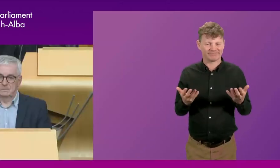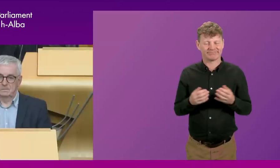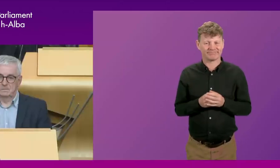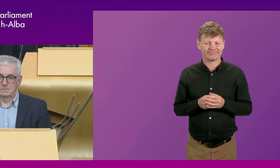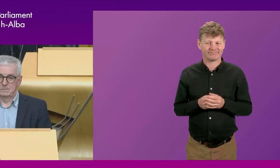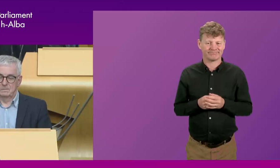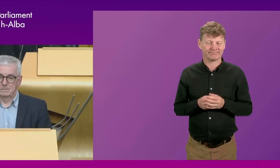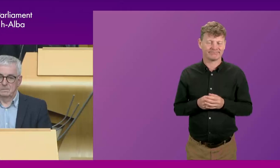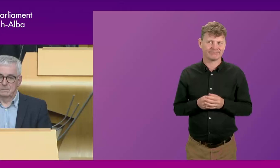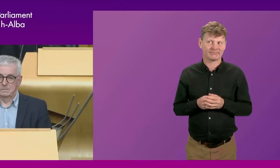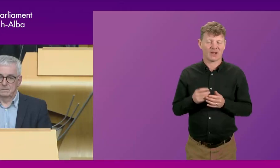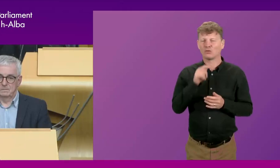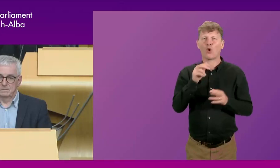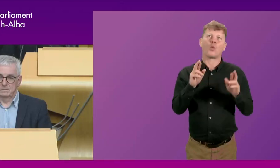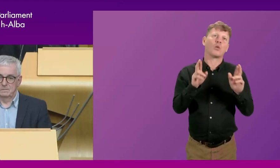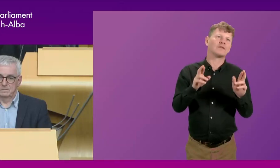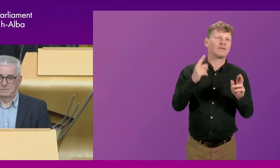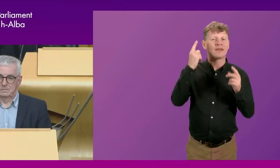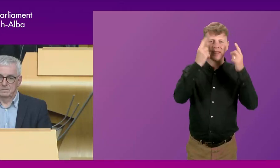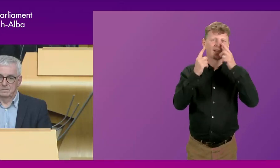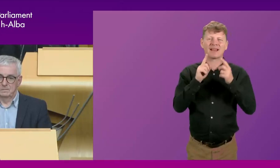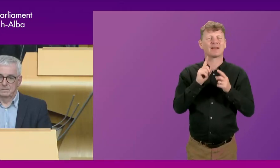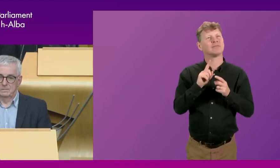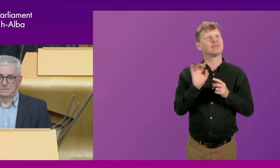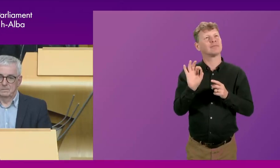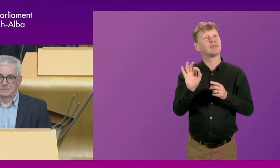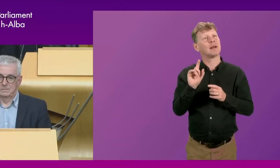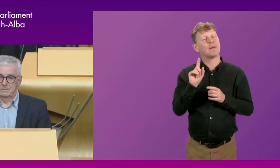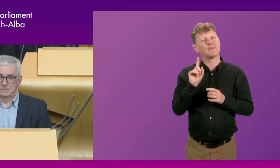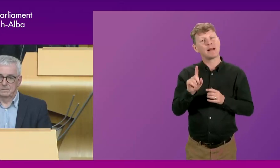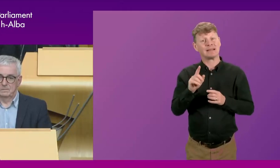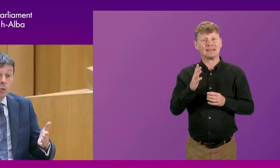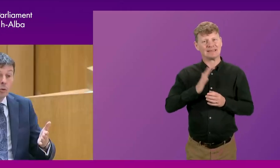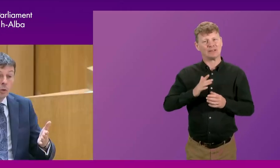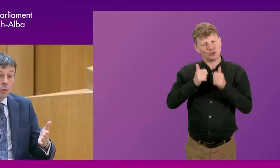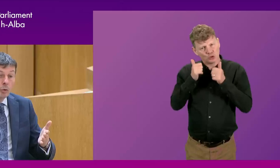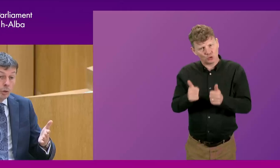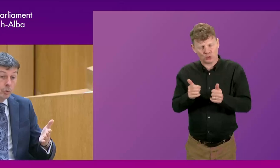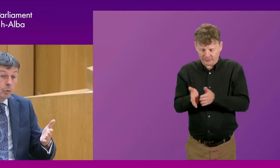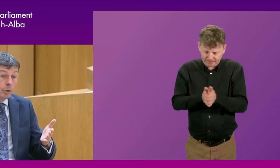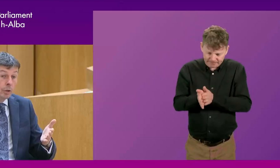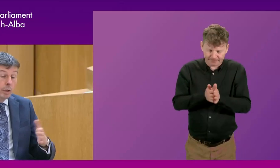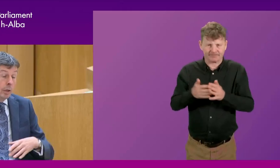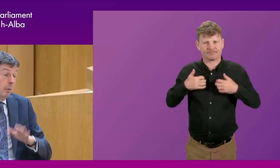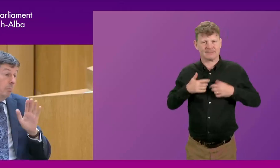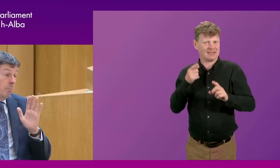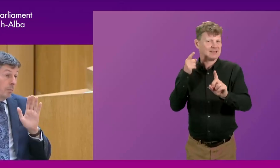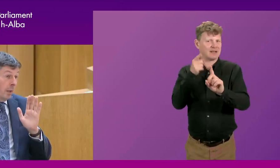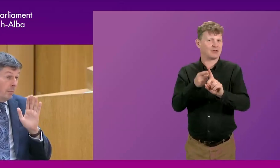comes back to, not wishful thinking exactly, but certainly good intentions that go nowhere.